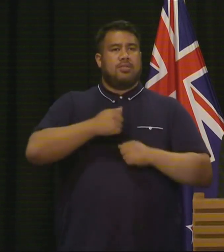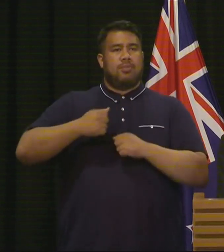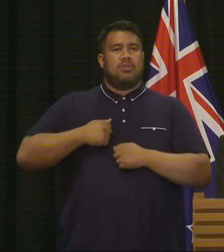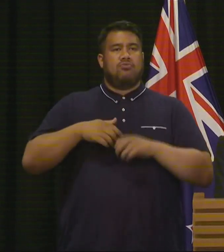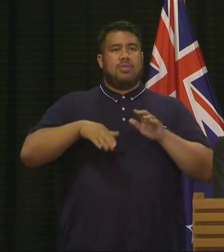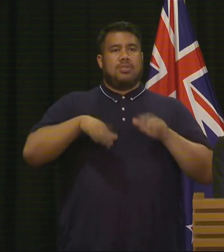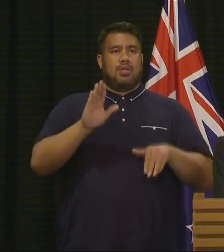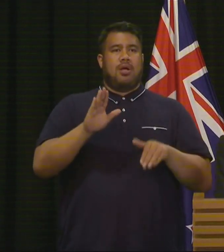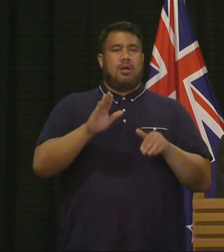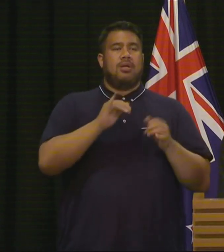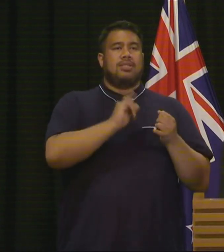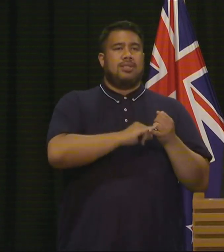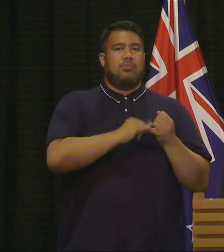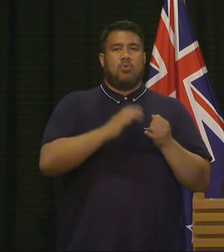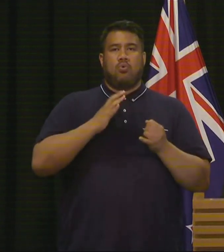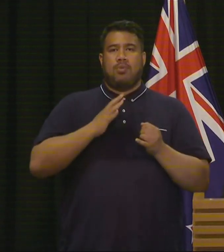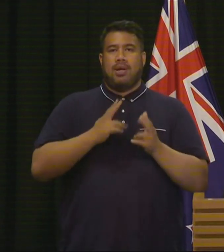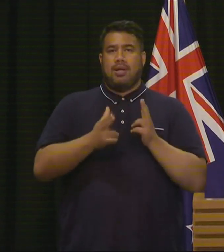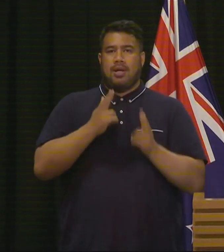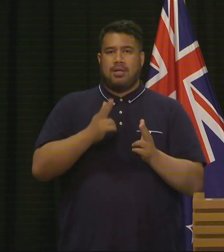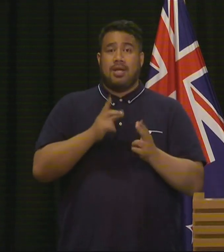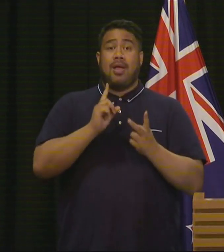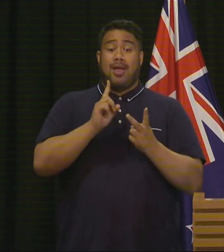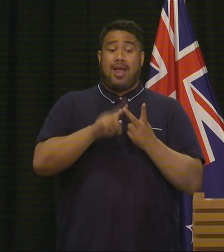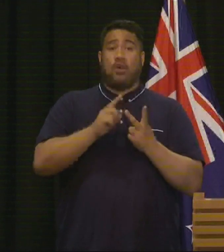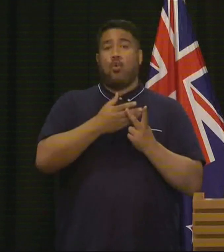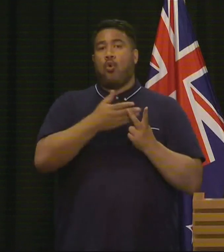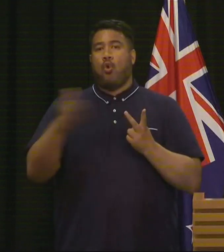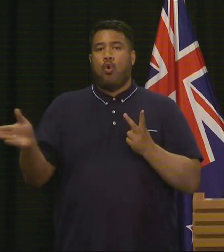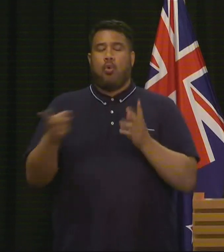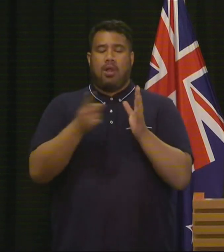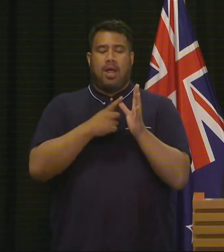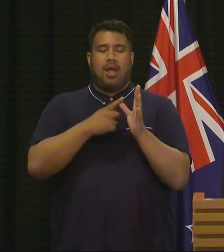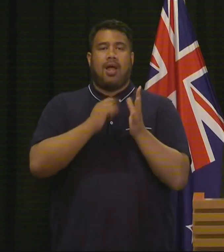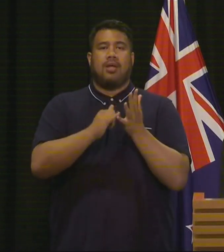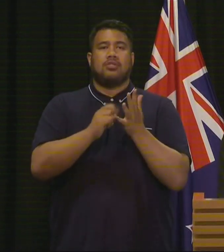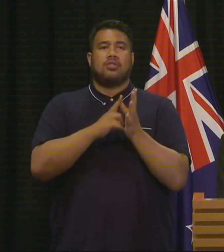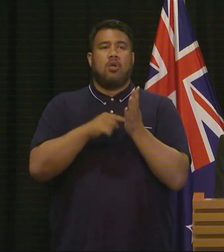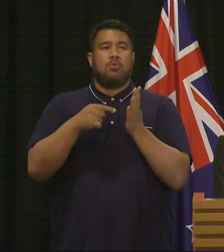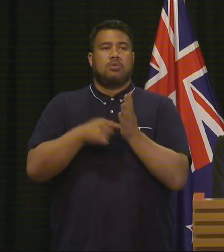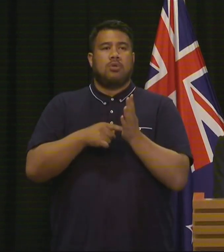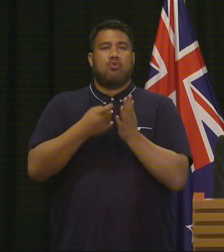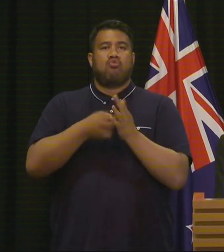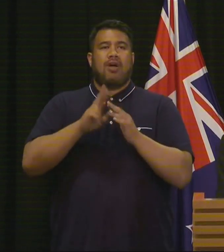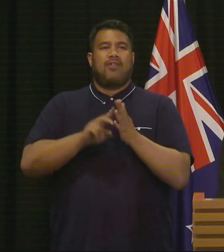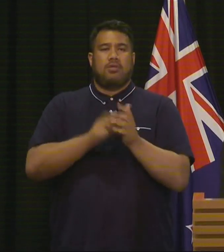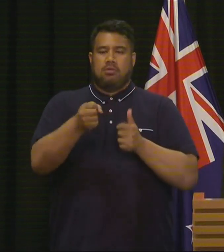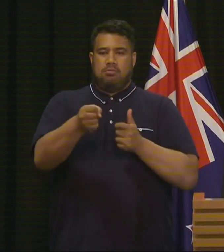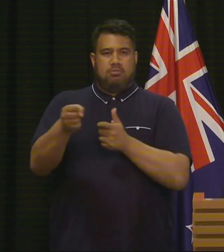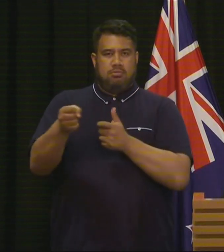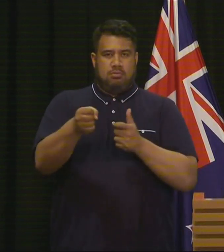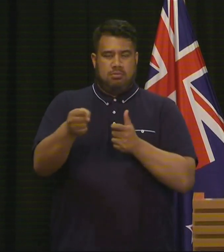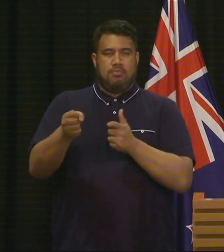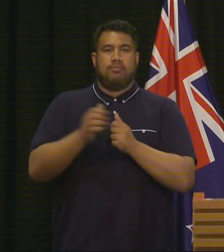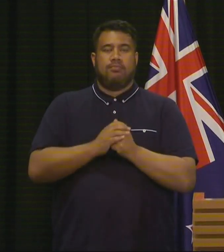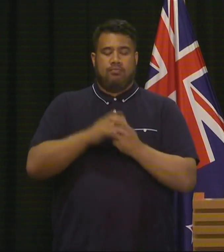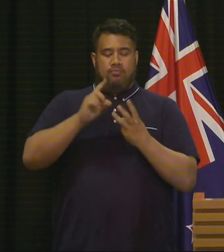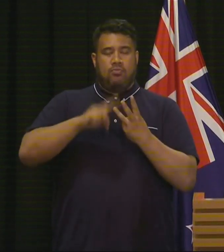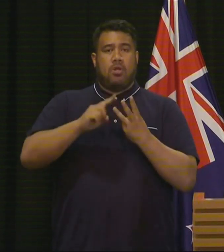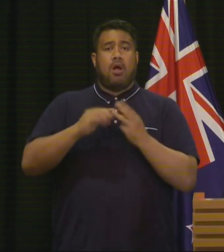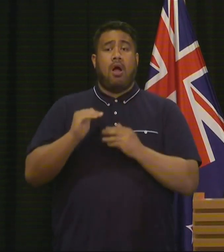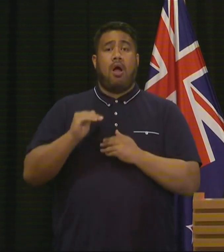We will also ban all assault rifles. We will ban all high-capacity